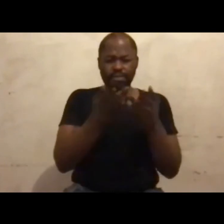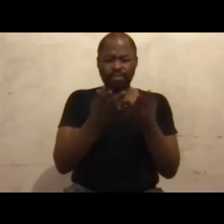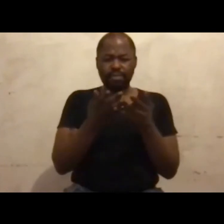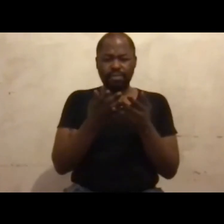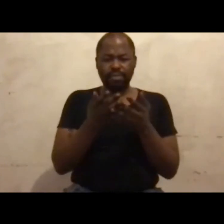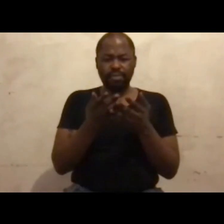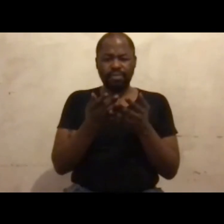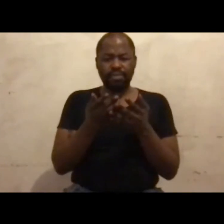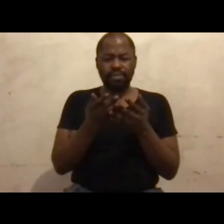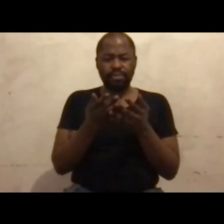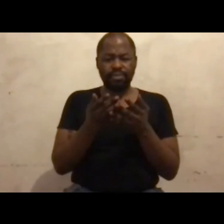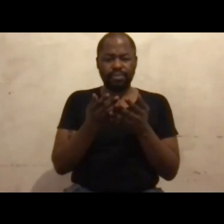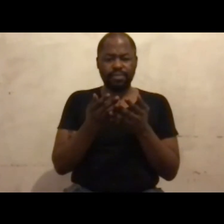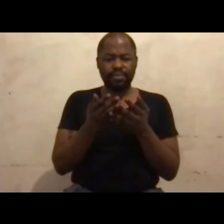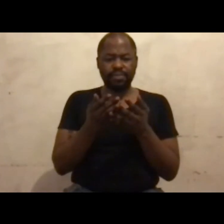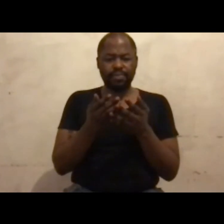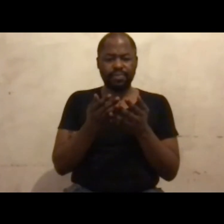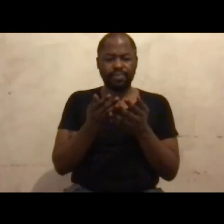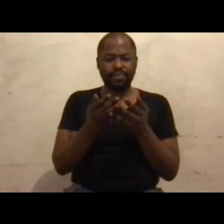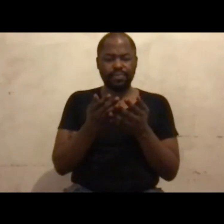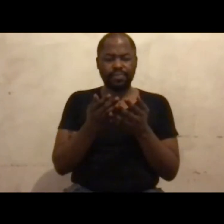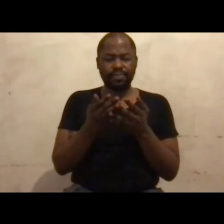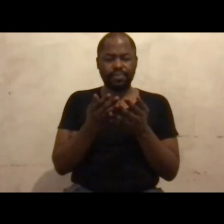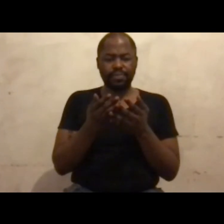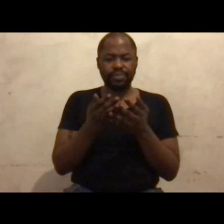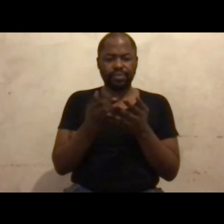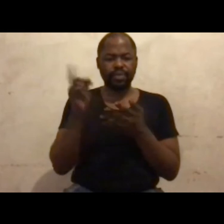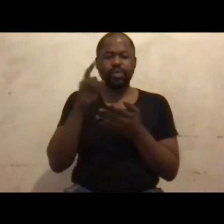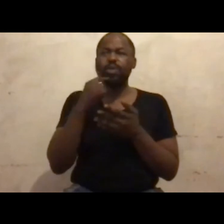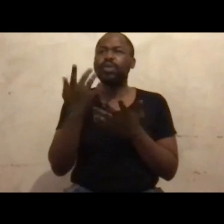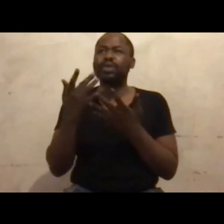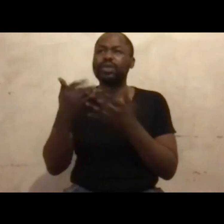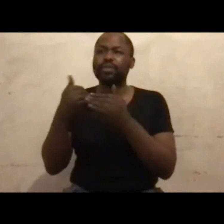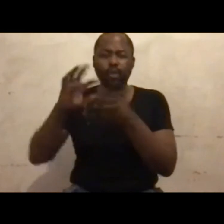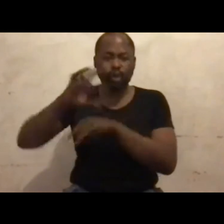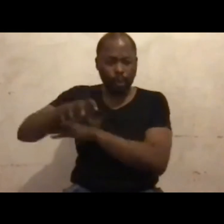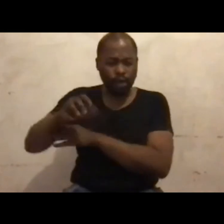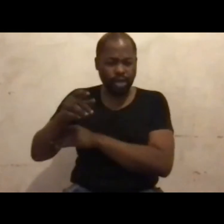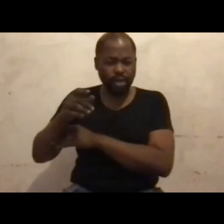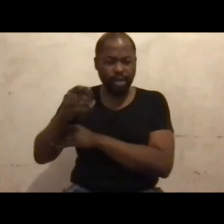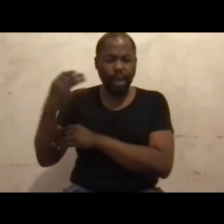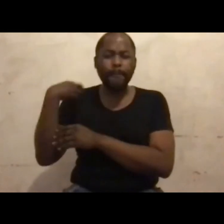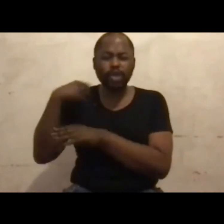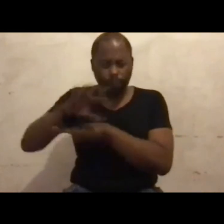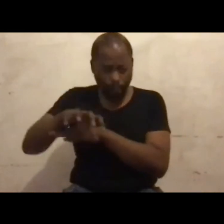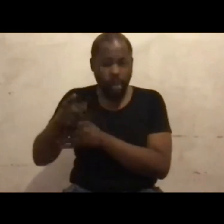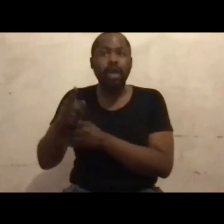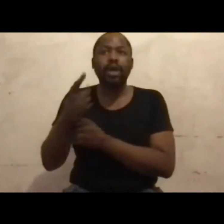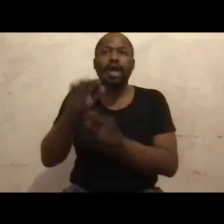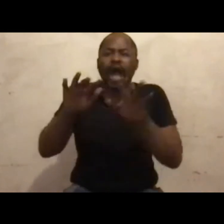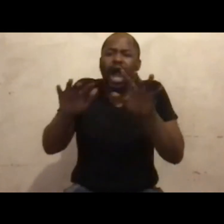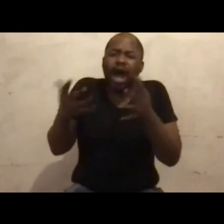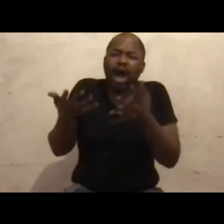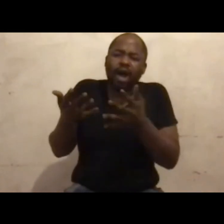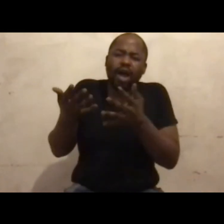to Dr. Zolim Kiza when he was still, what do you call it, premier of the province. And I said, how do you even begin to